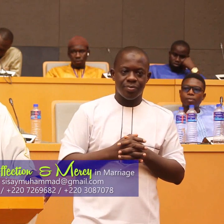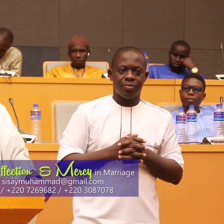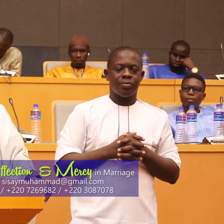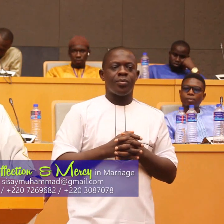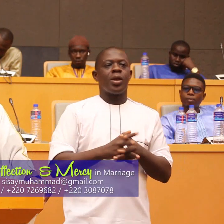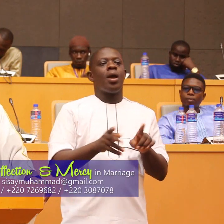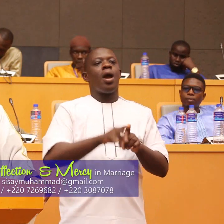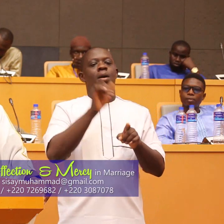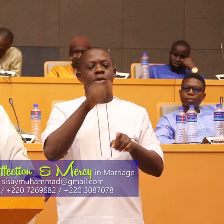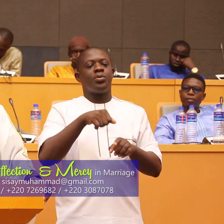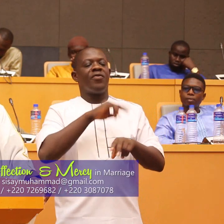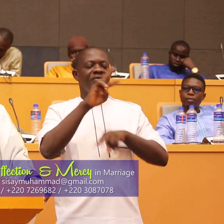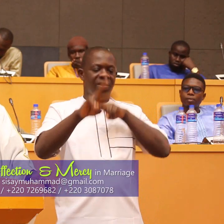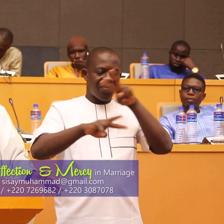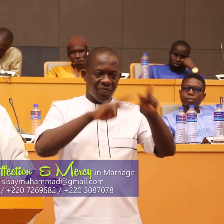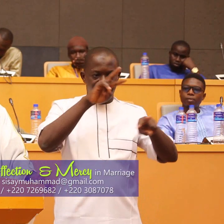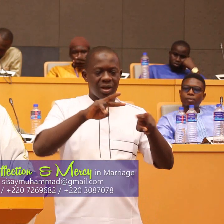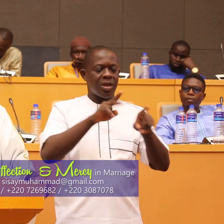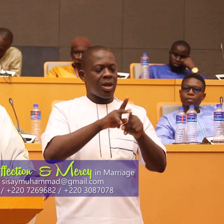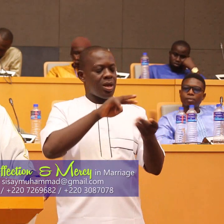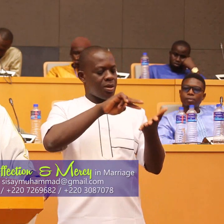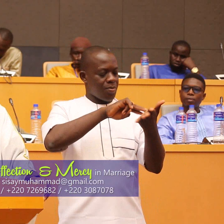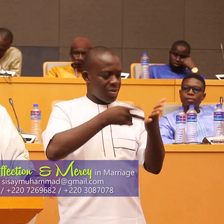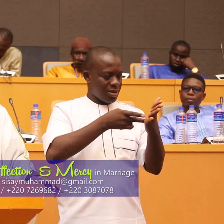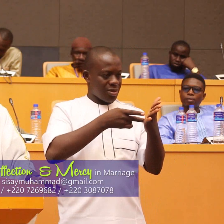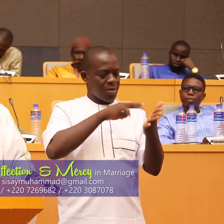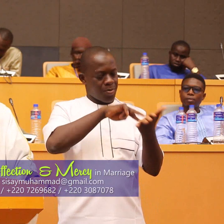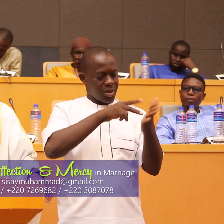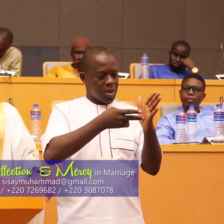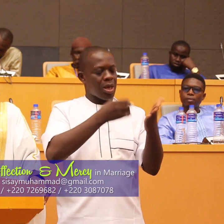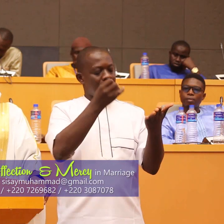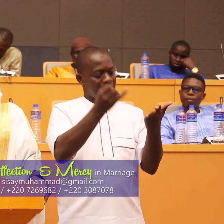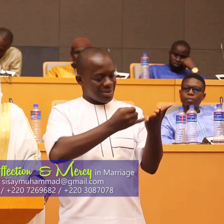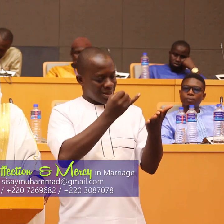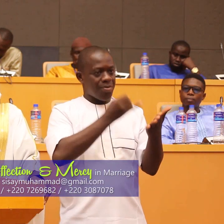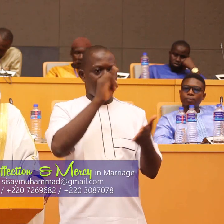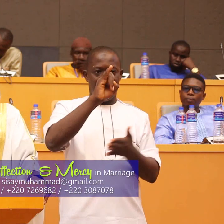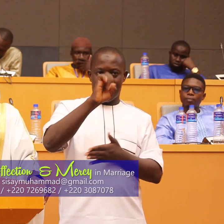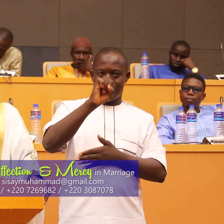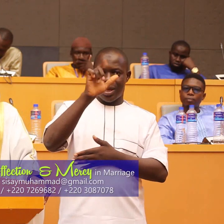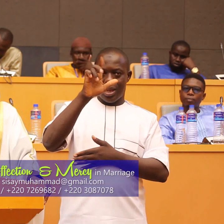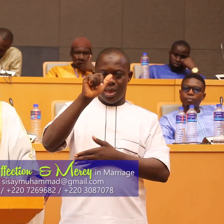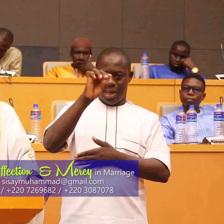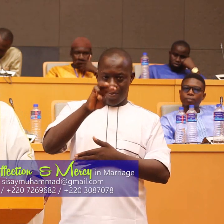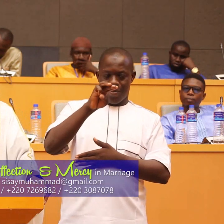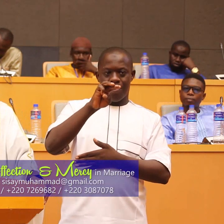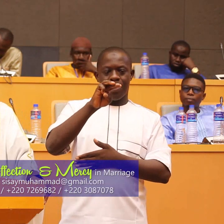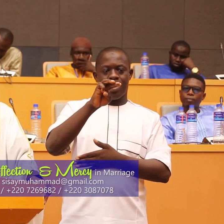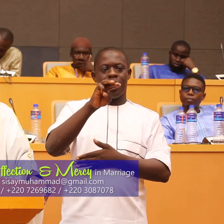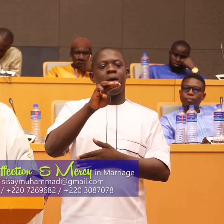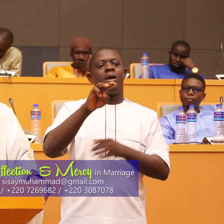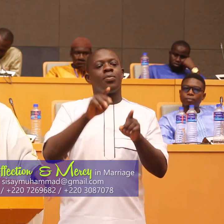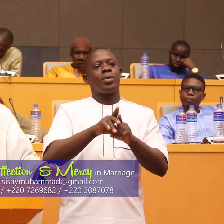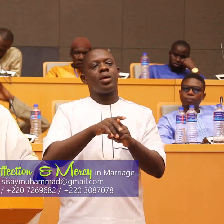you can find the definition of islam in you know